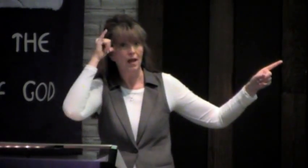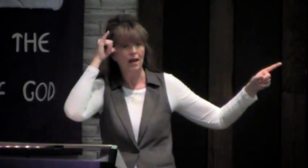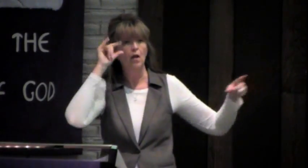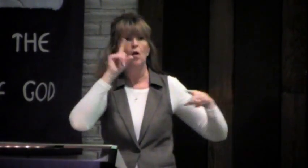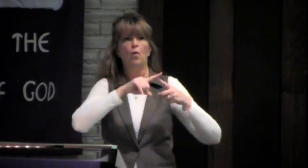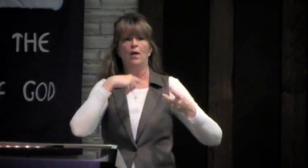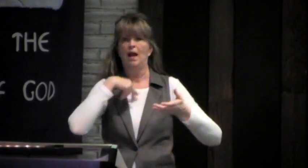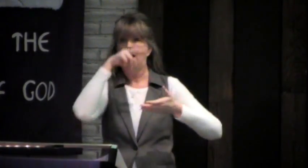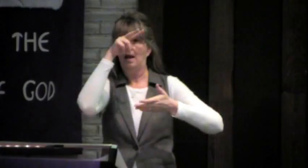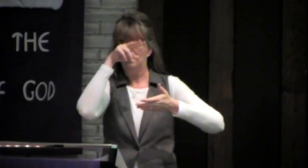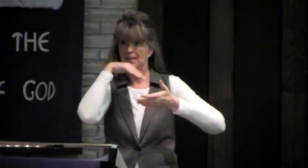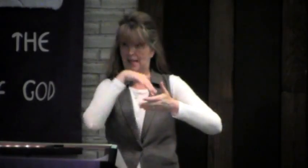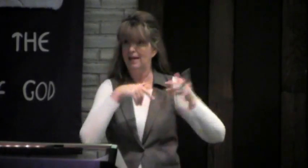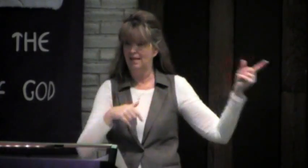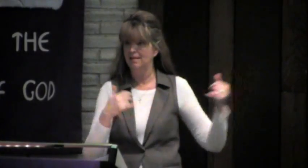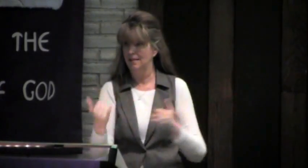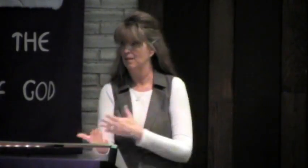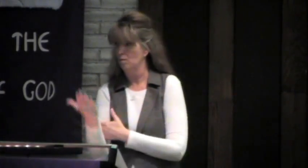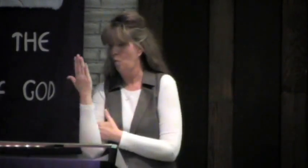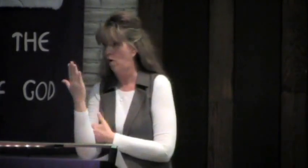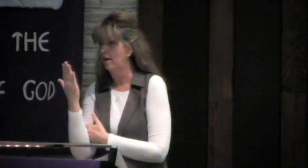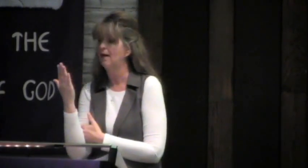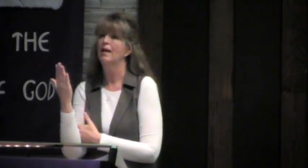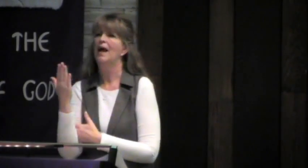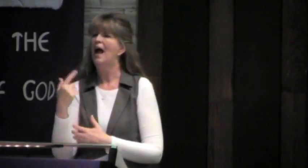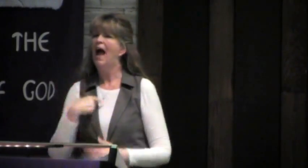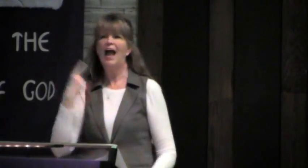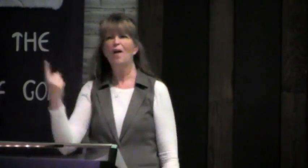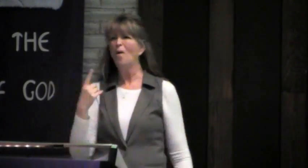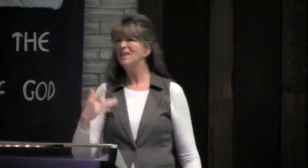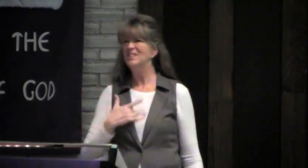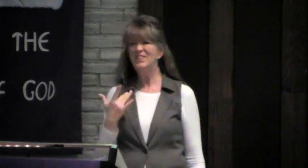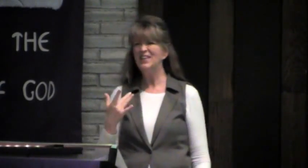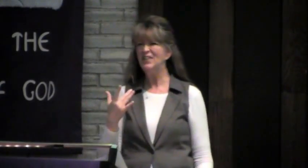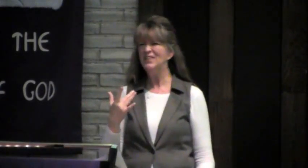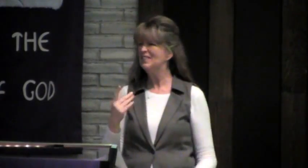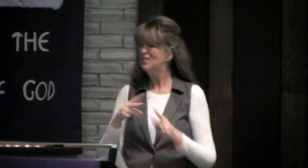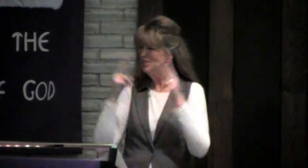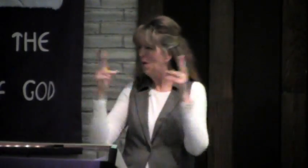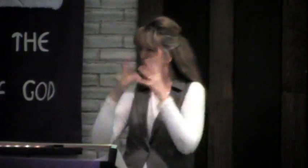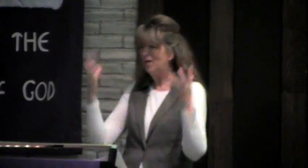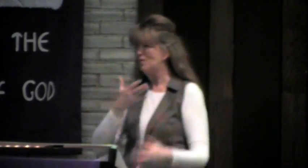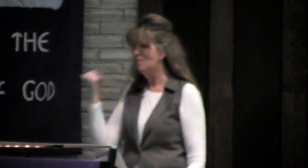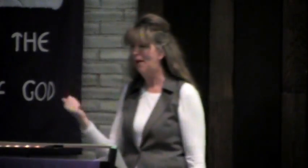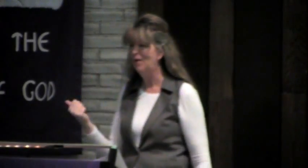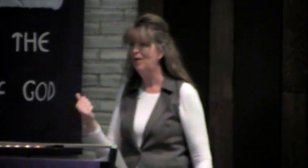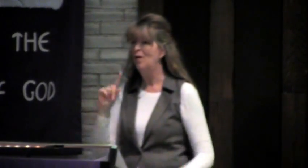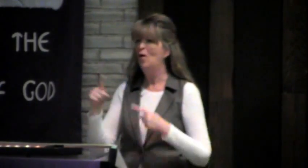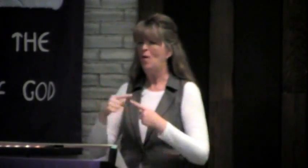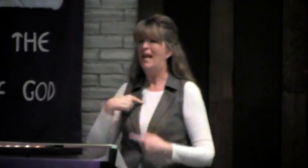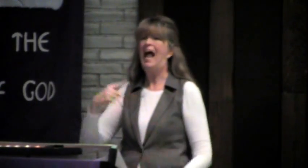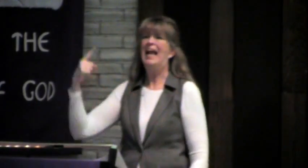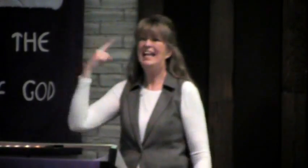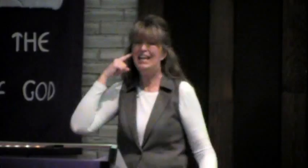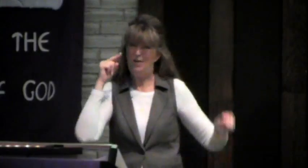when remember, when I was reading this and studying it yesterday, and again this morning, I always feel so much better